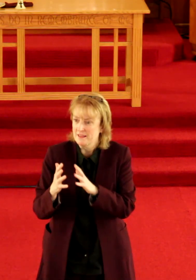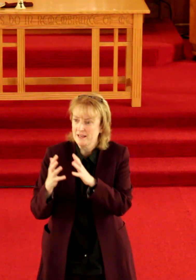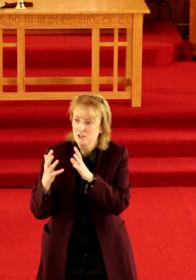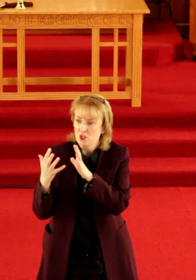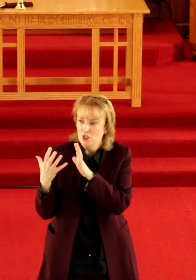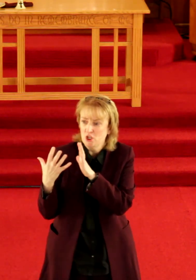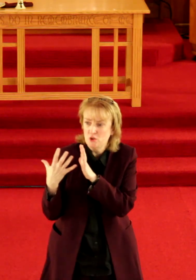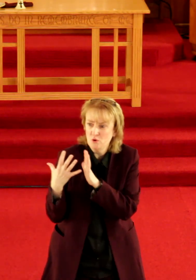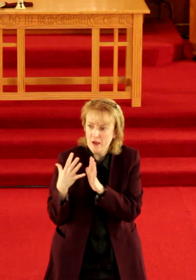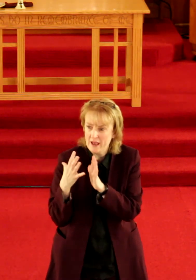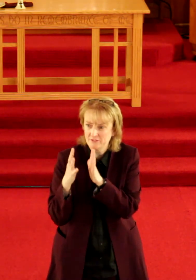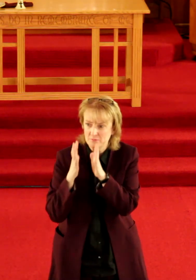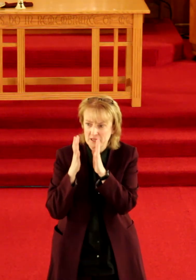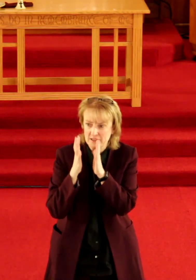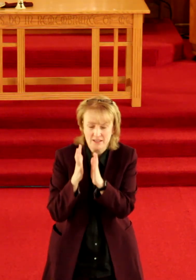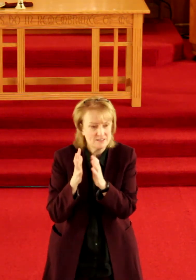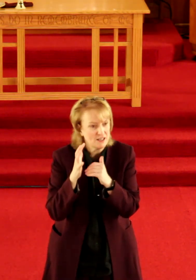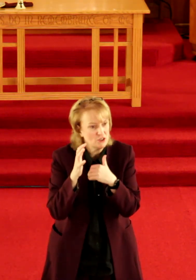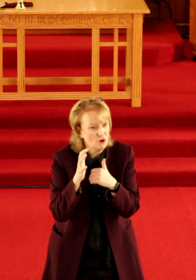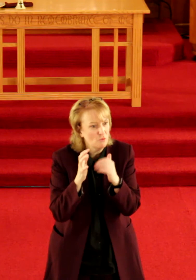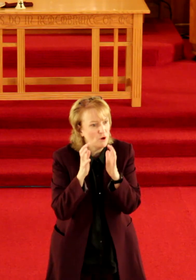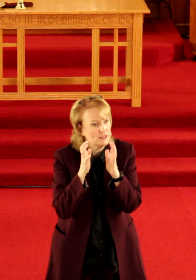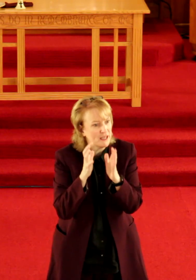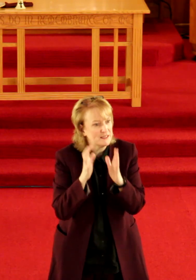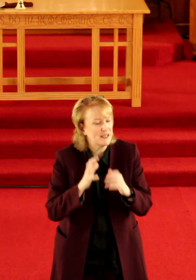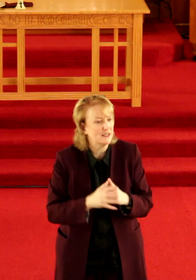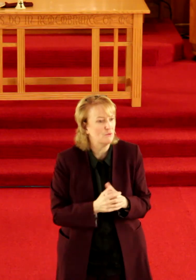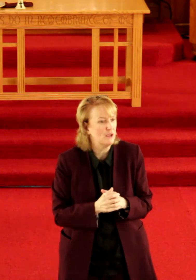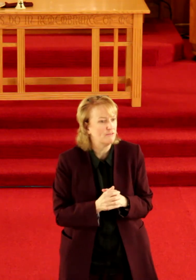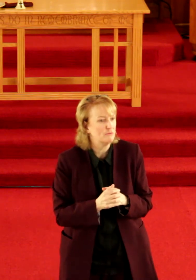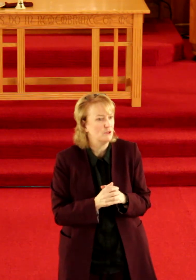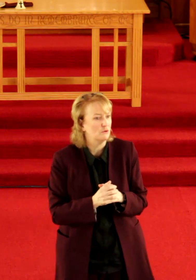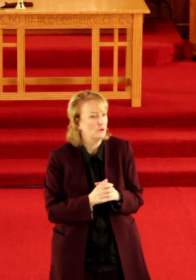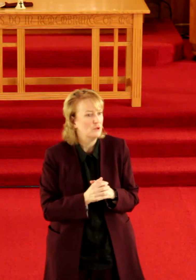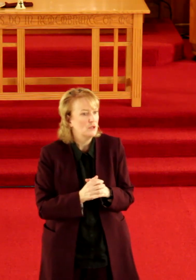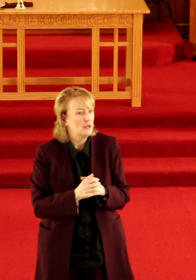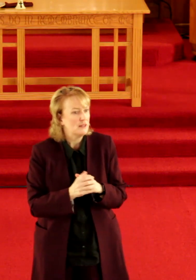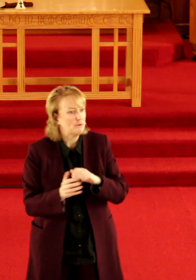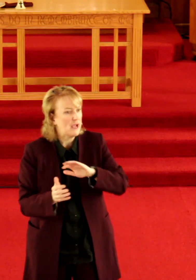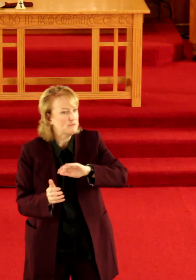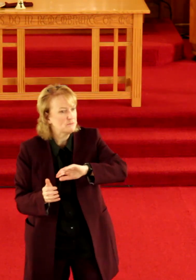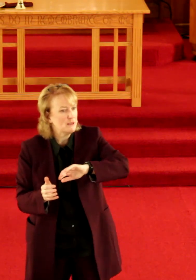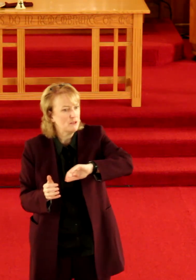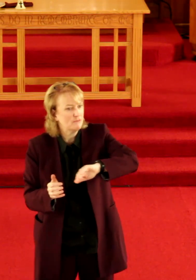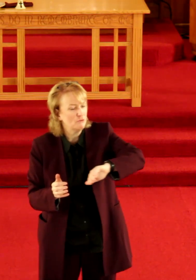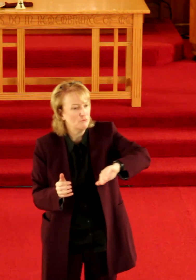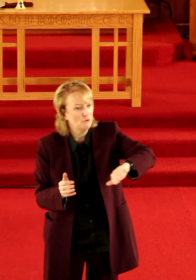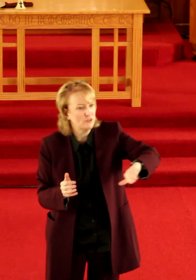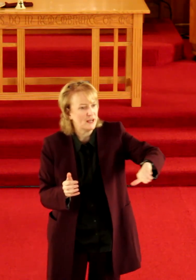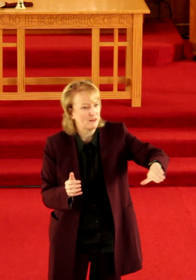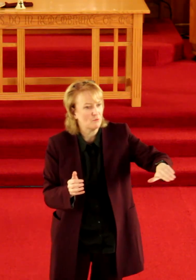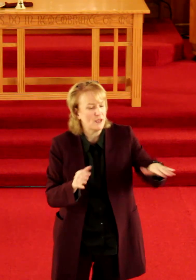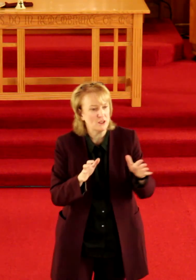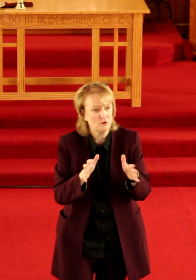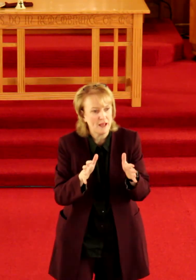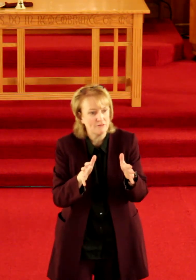that is you have to be this and no one can take it away from you, that perhaps maybe if you moved it out of the way you'd have